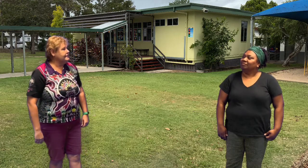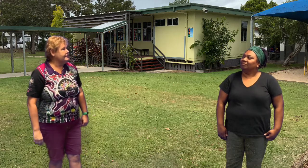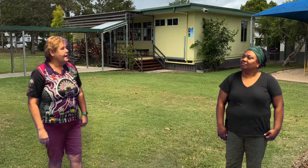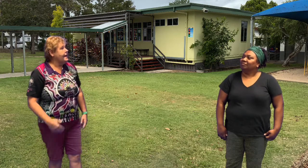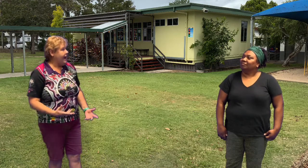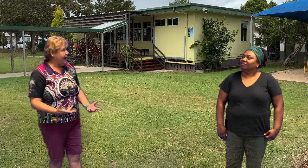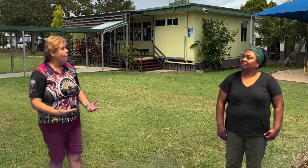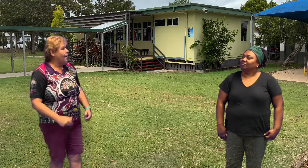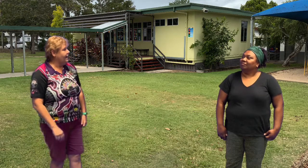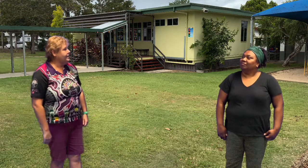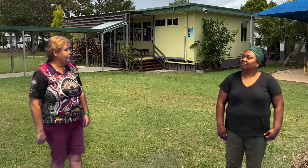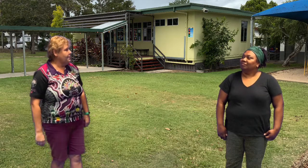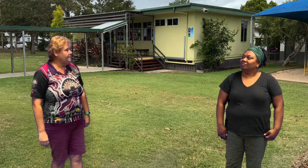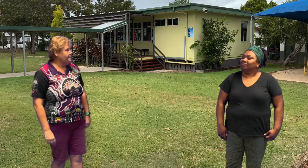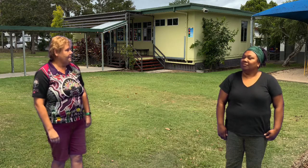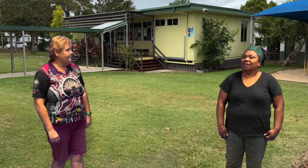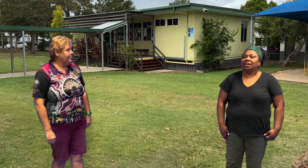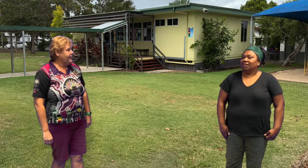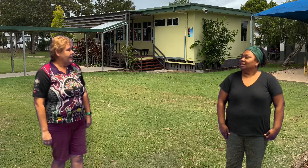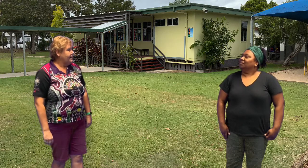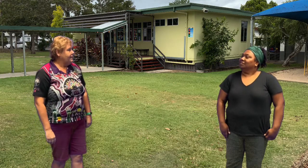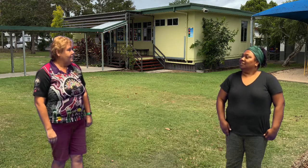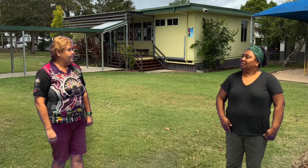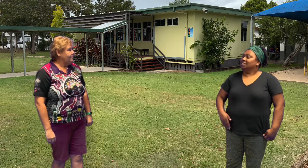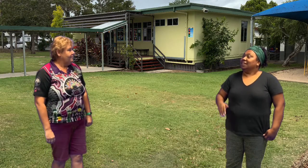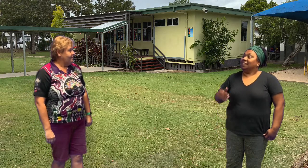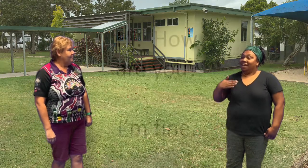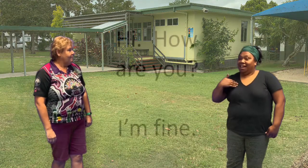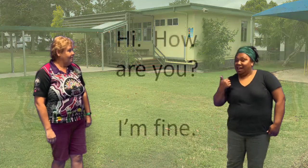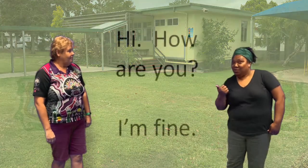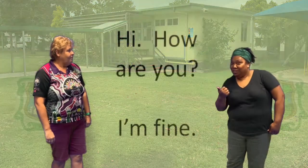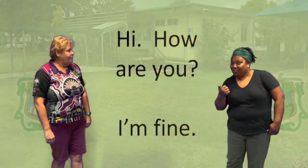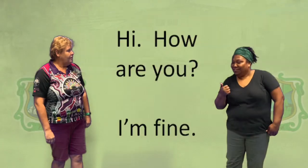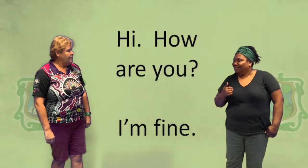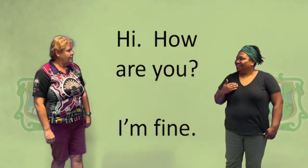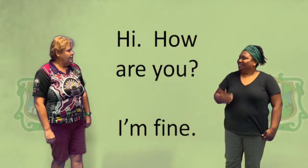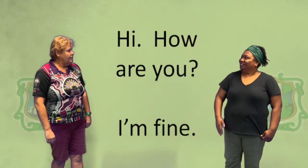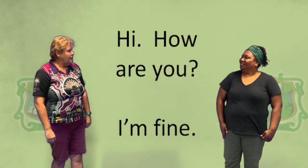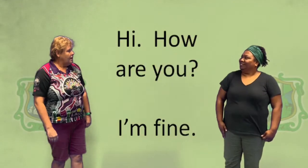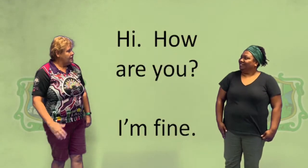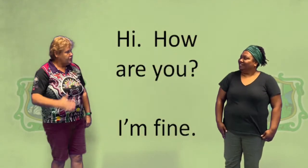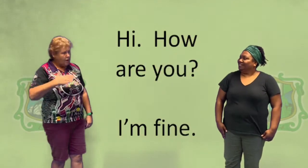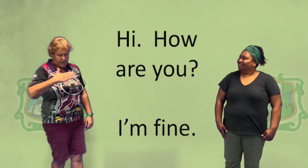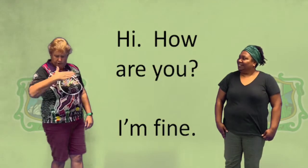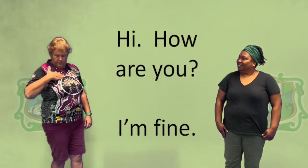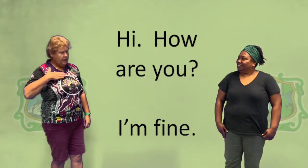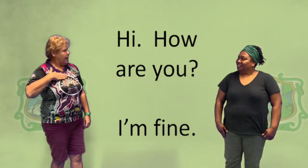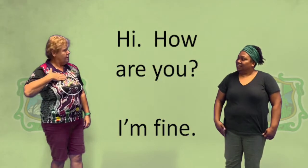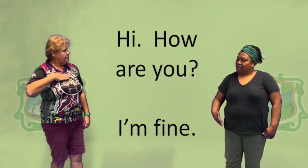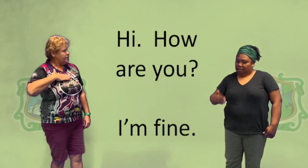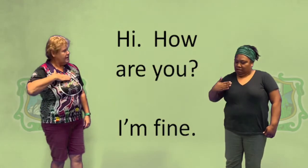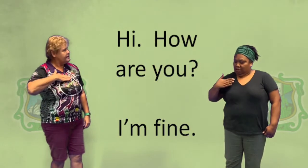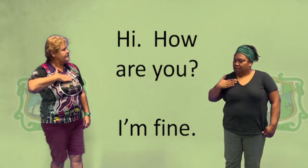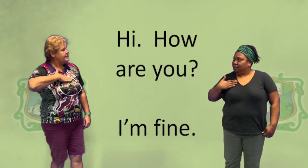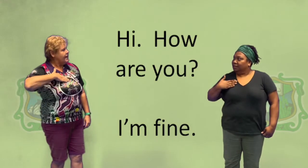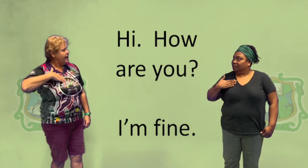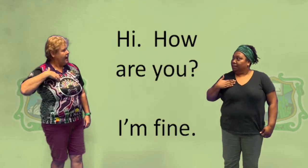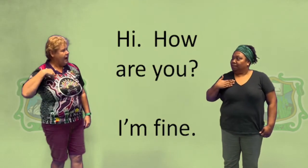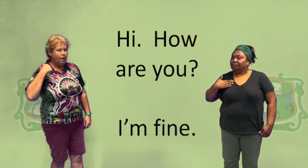say, how are you? Say, how are you? So, a little bit like on the chest, how